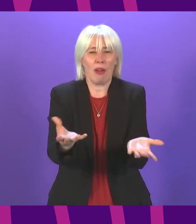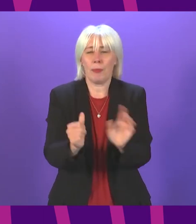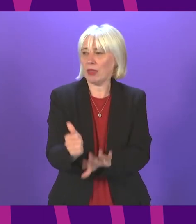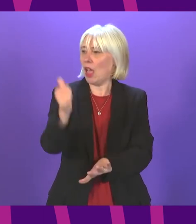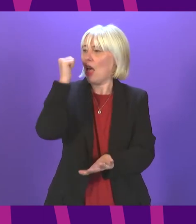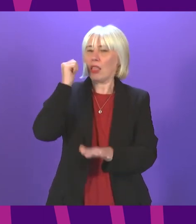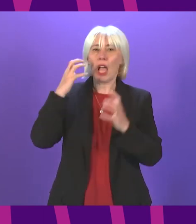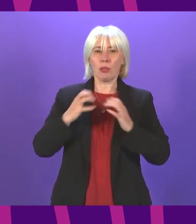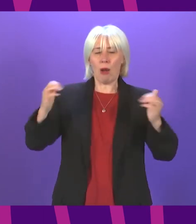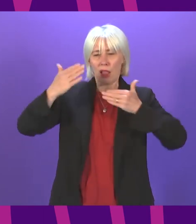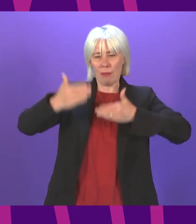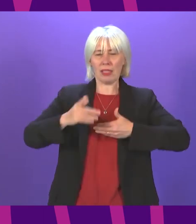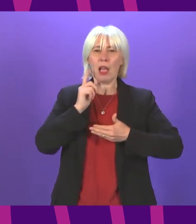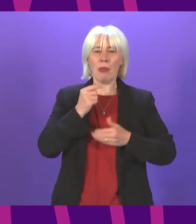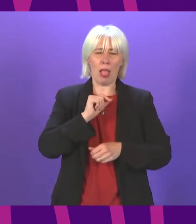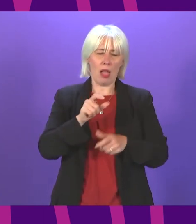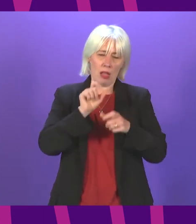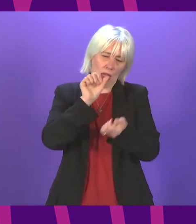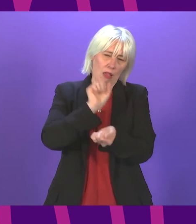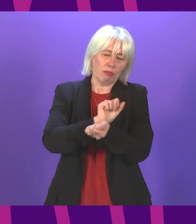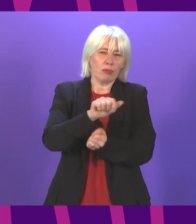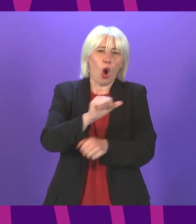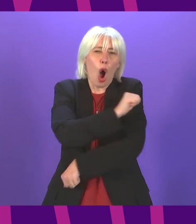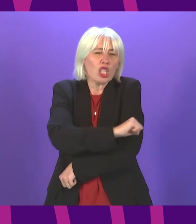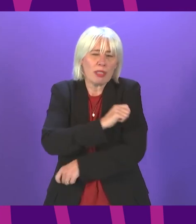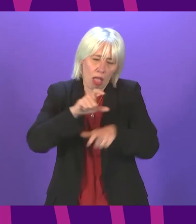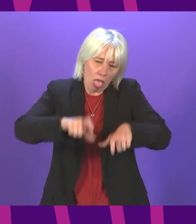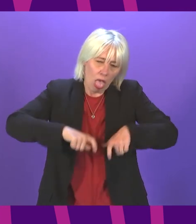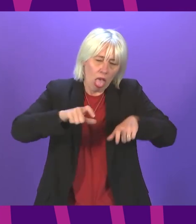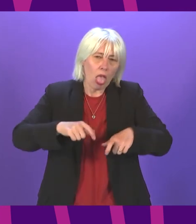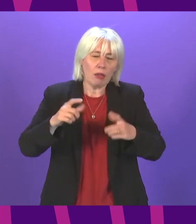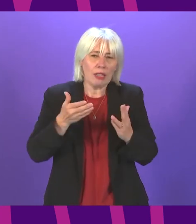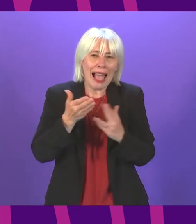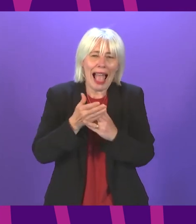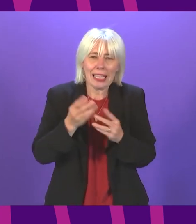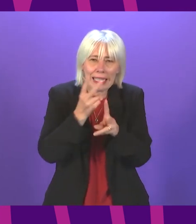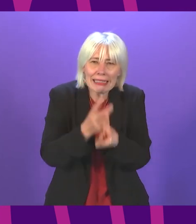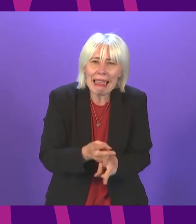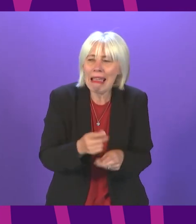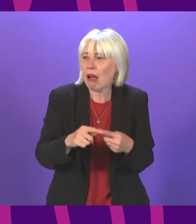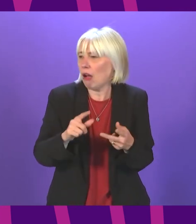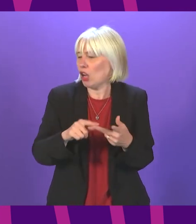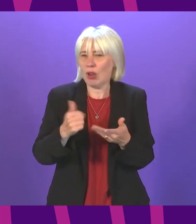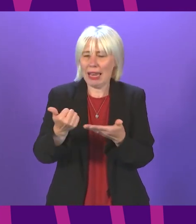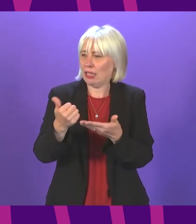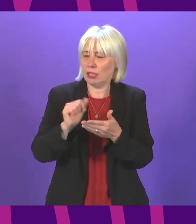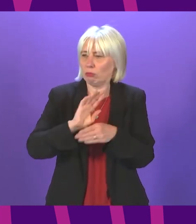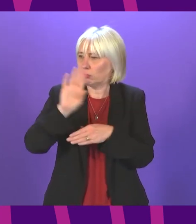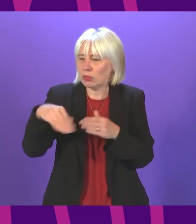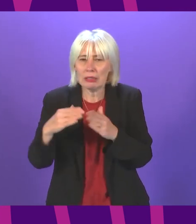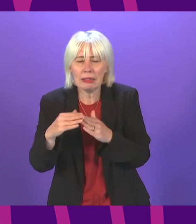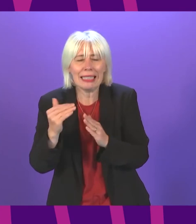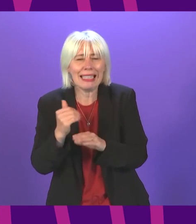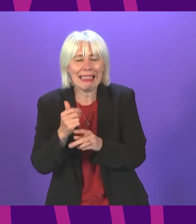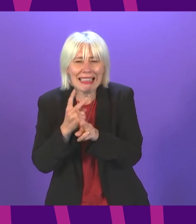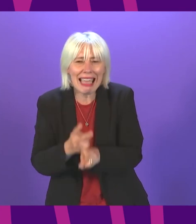we saw patients stuck in hospital without the opportunity to access care to step down care and years